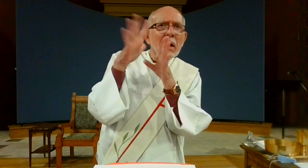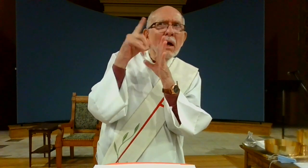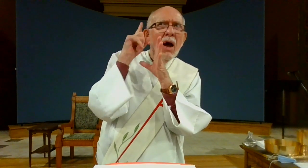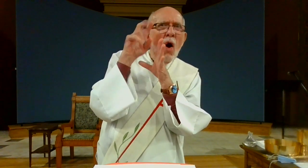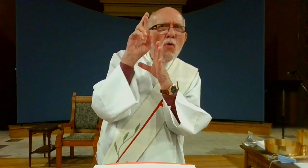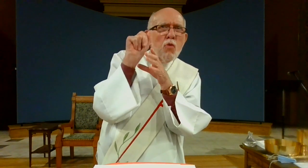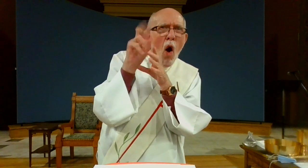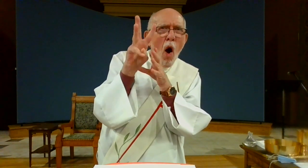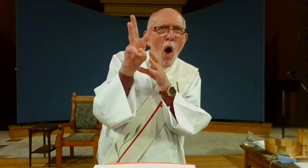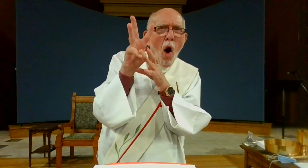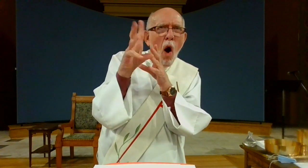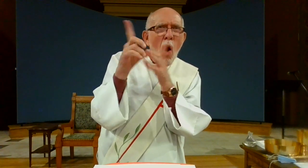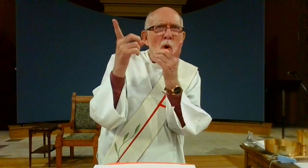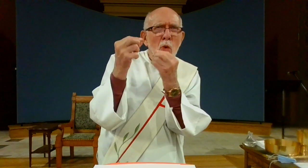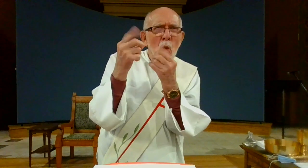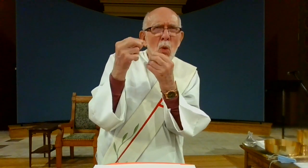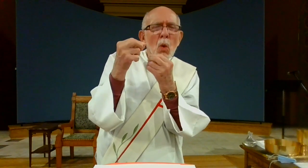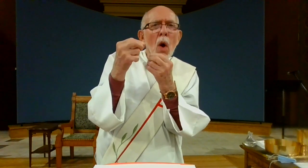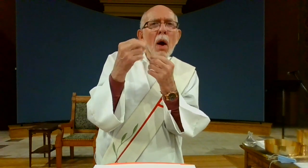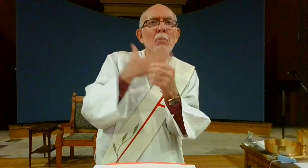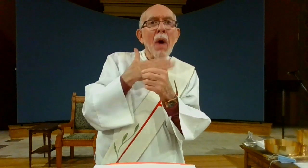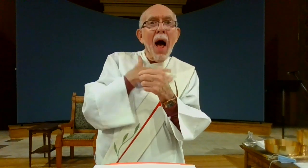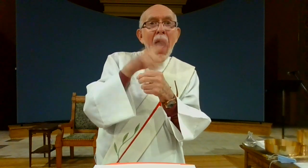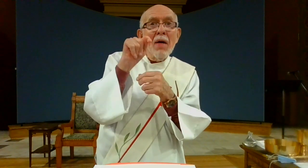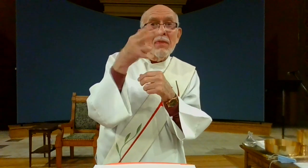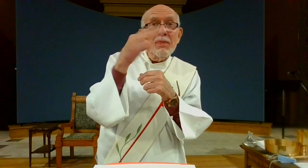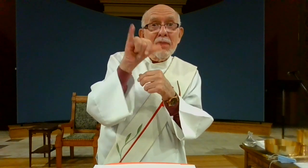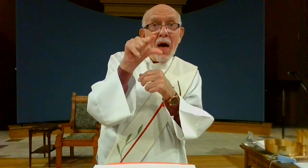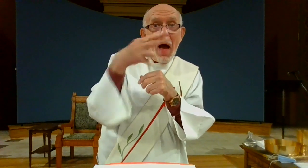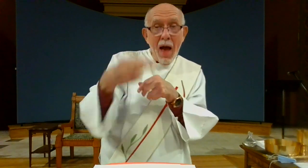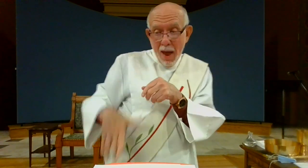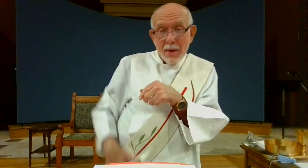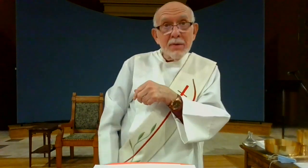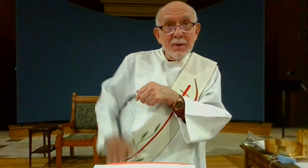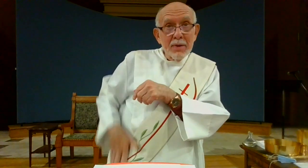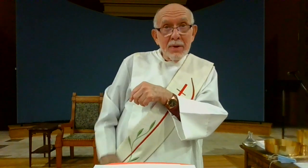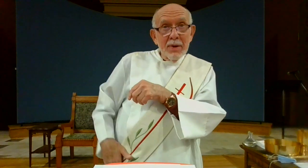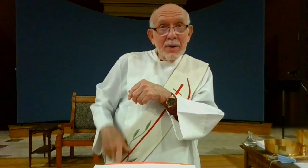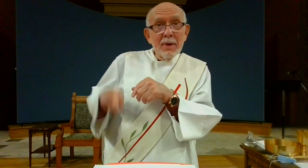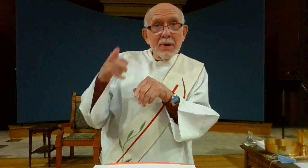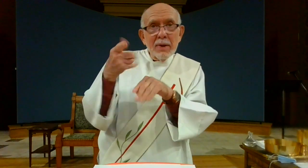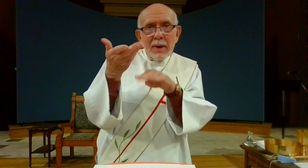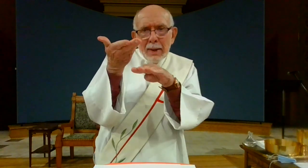as he went through and cleaned out And the area was so raw they actually took a patch of skin